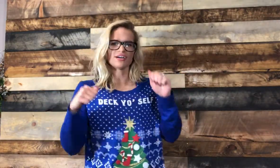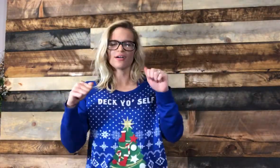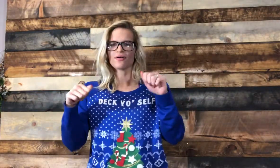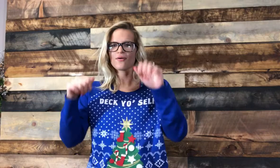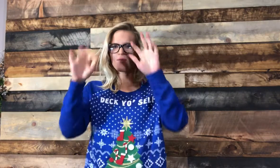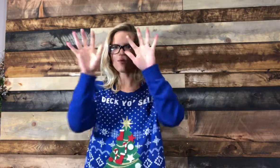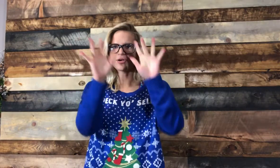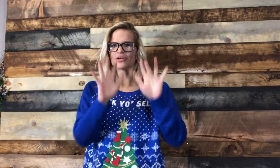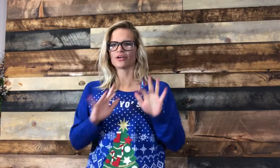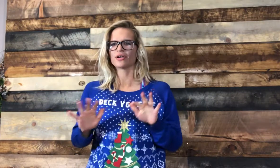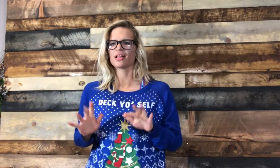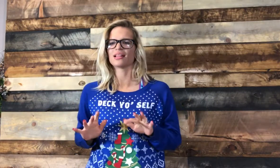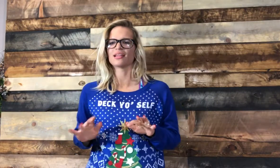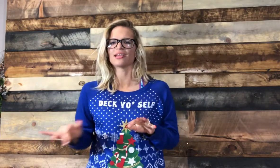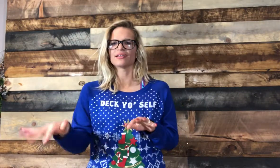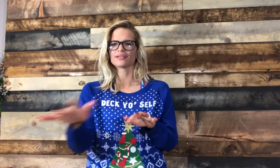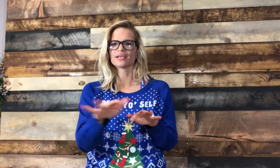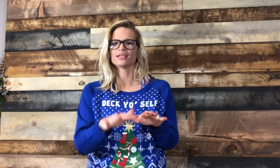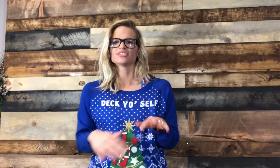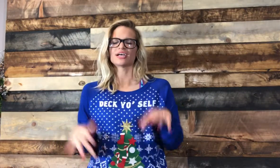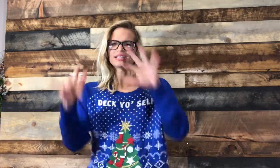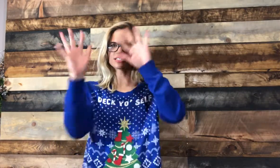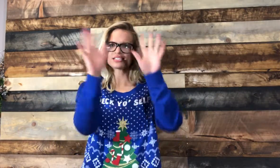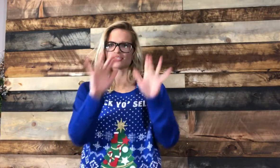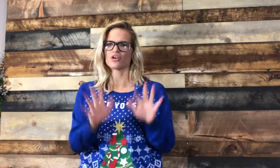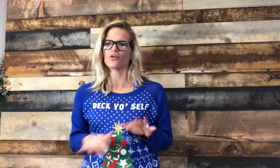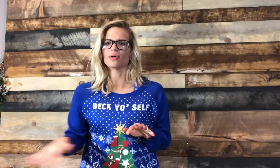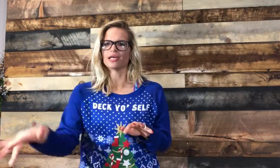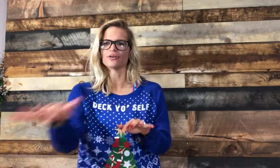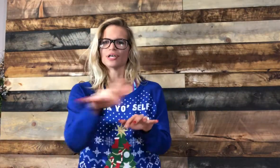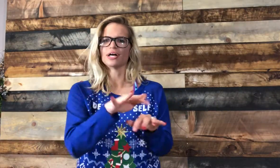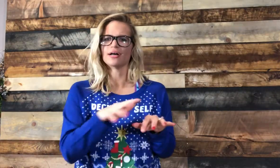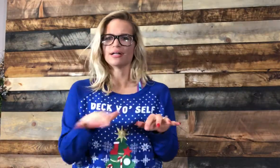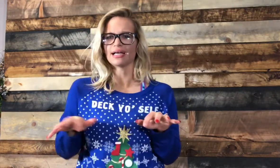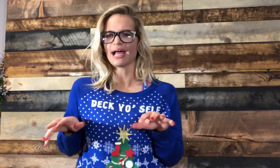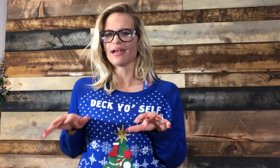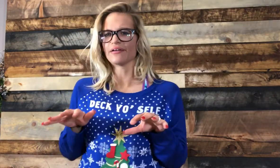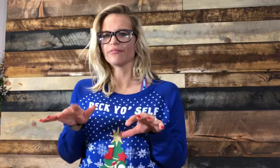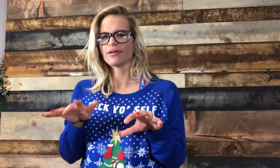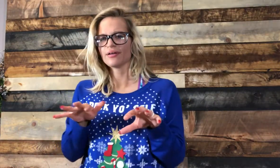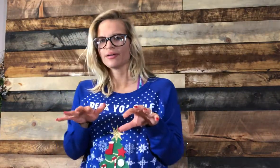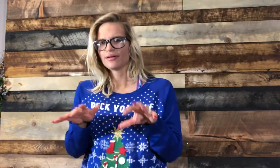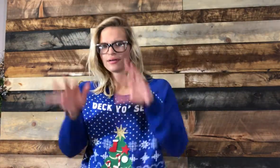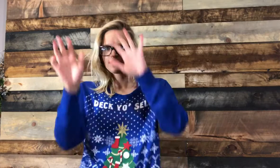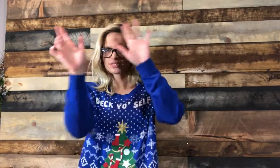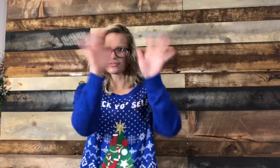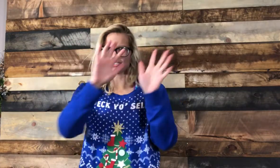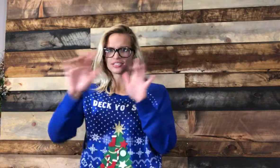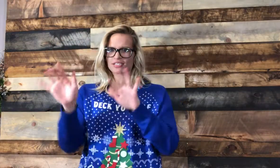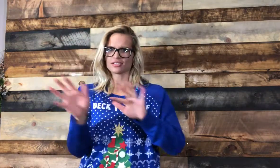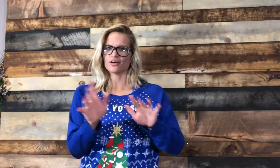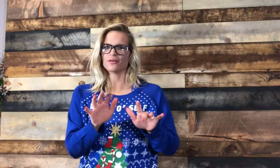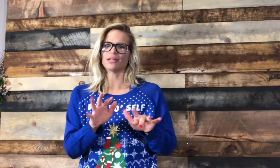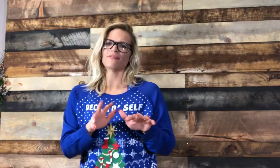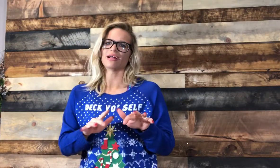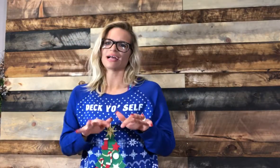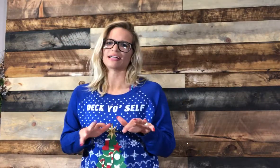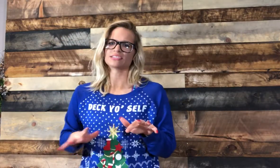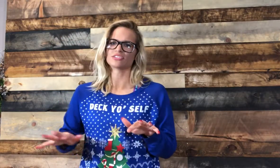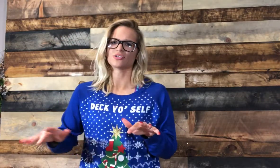wonderland. So I did snow area, and I kind of, so this is snow, and then when I got to show